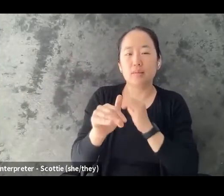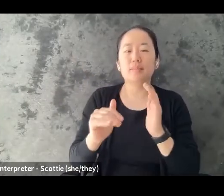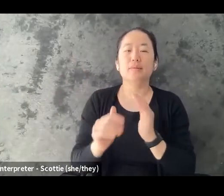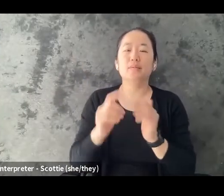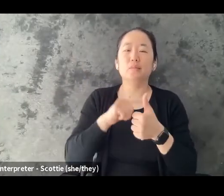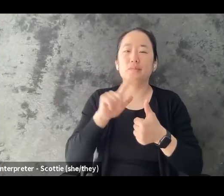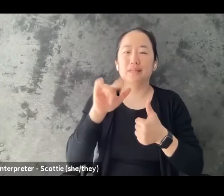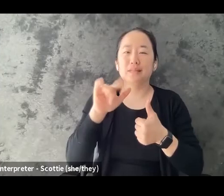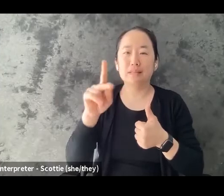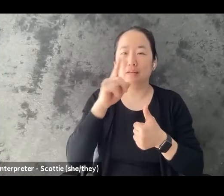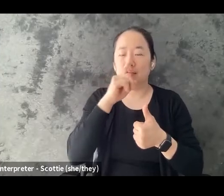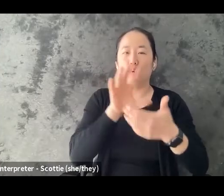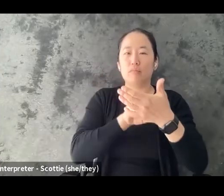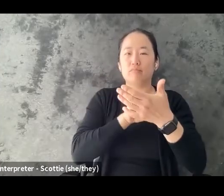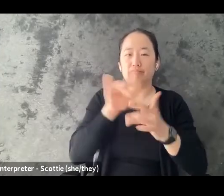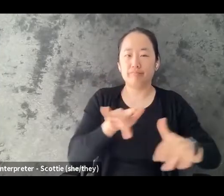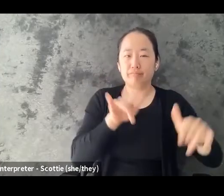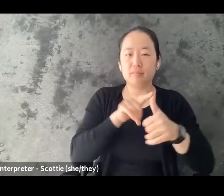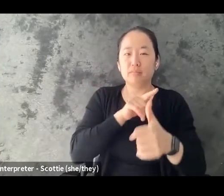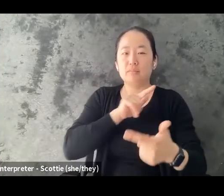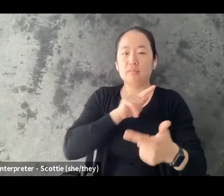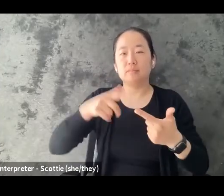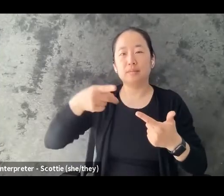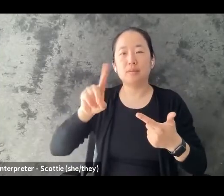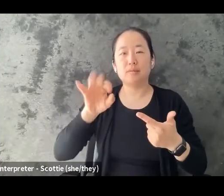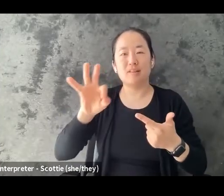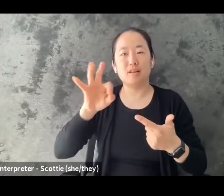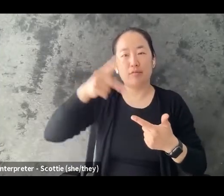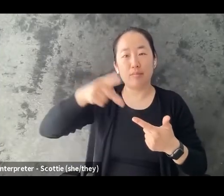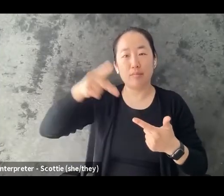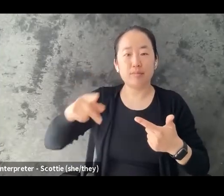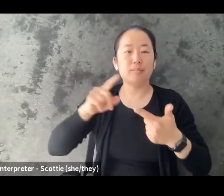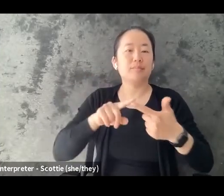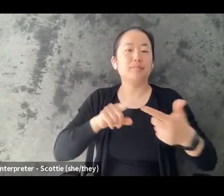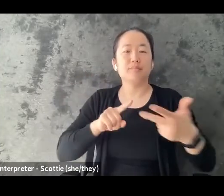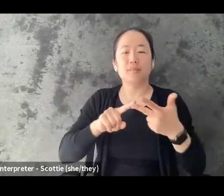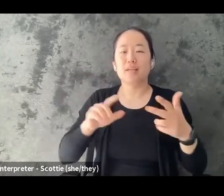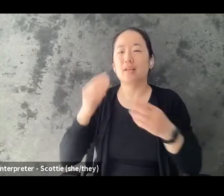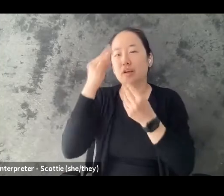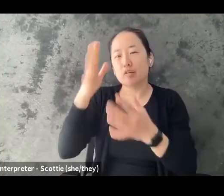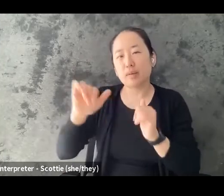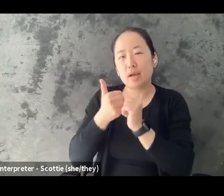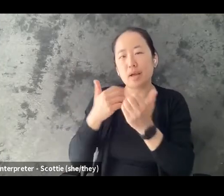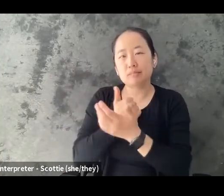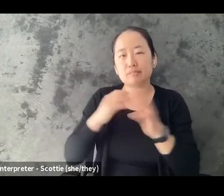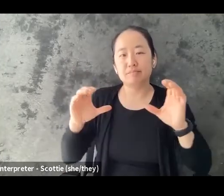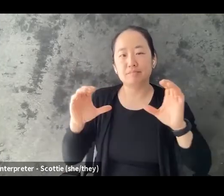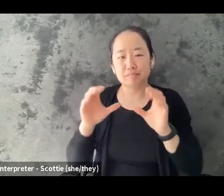to receive a certificate of attendance. This is a webinar, which means that attendees' videos and microphones are automatically